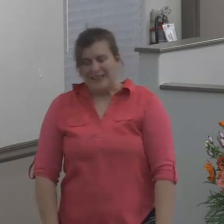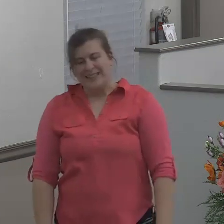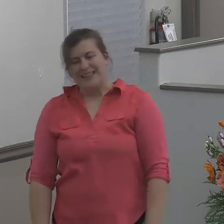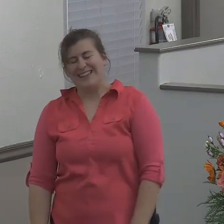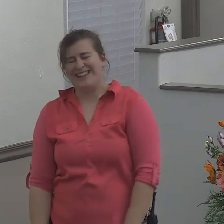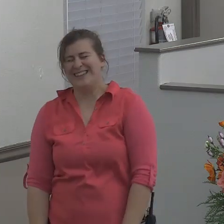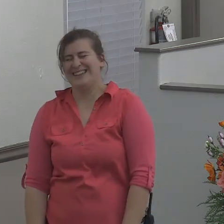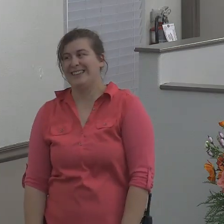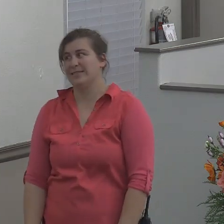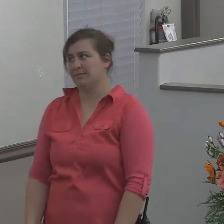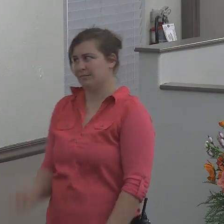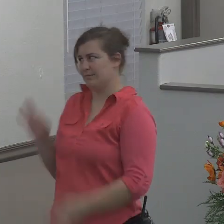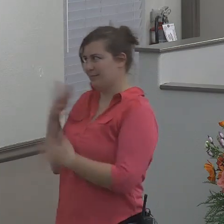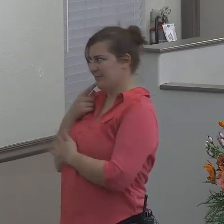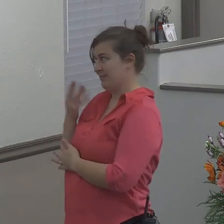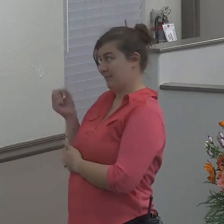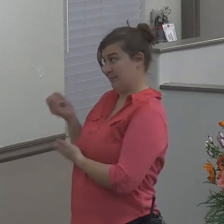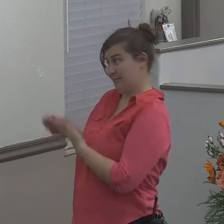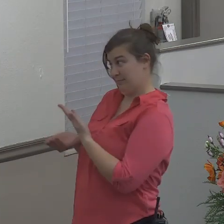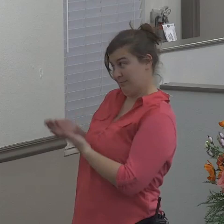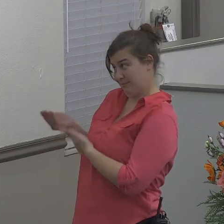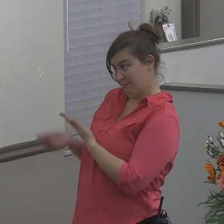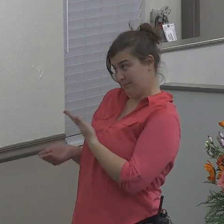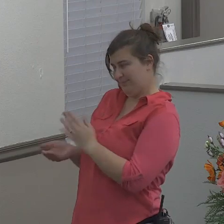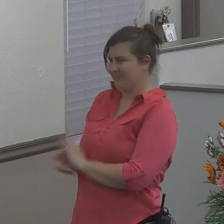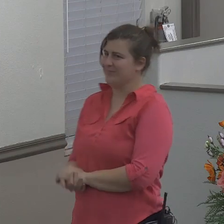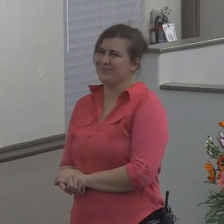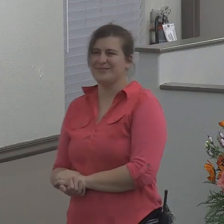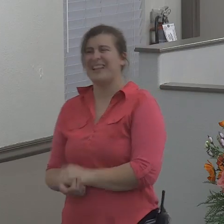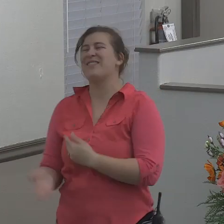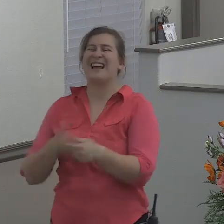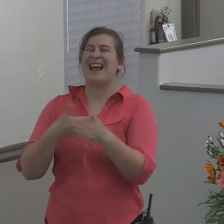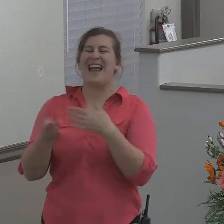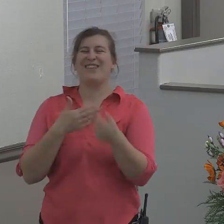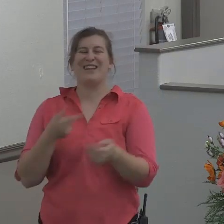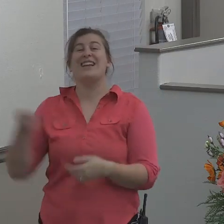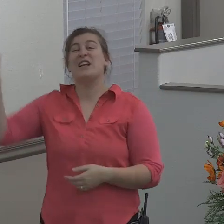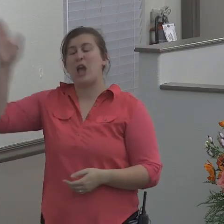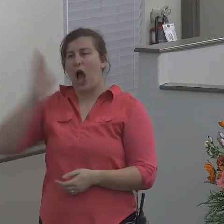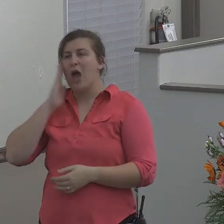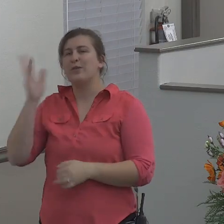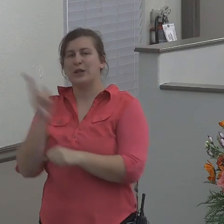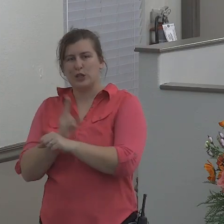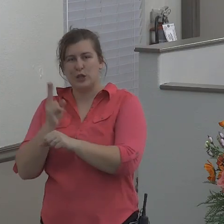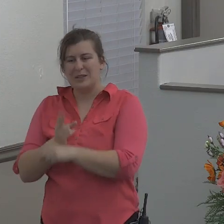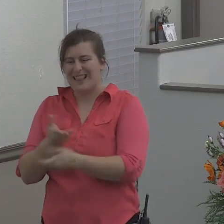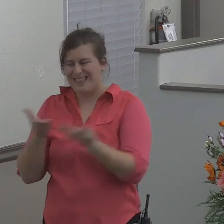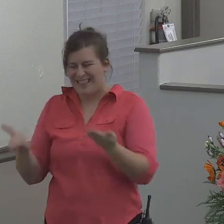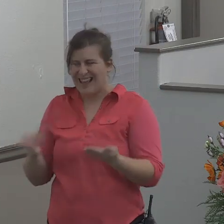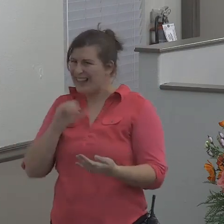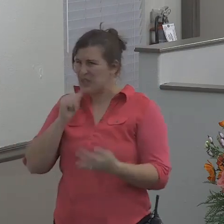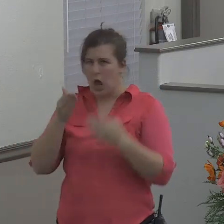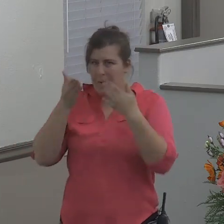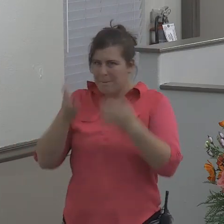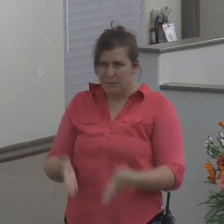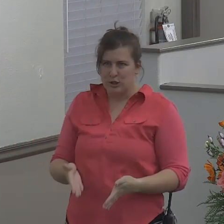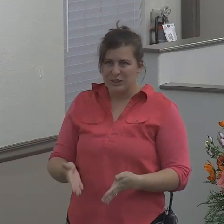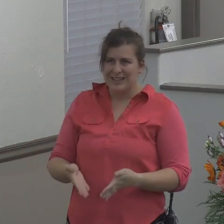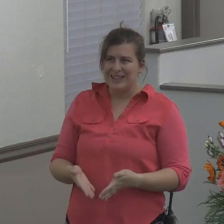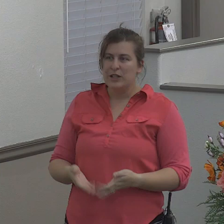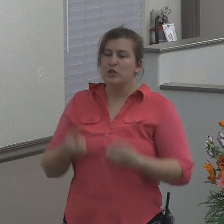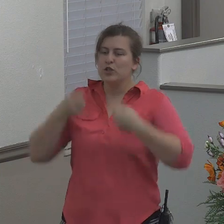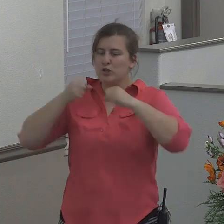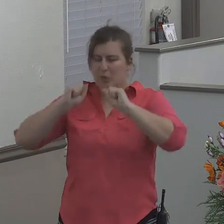but anyways God's going to use this non-human thing with Jonah to try to reason with him